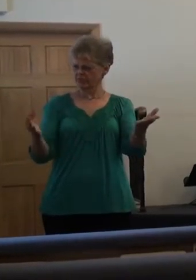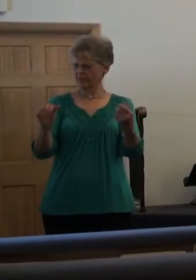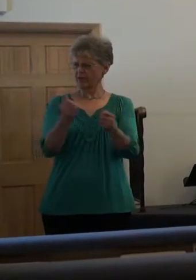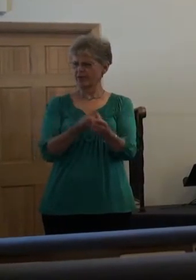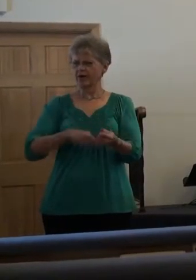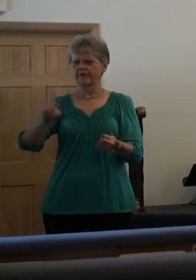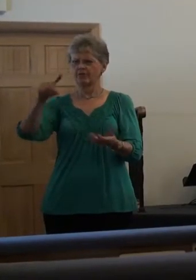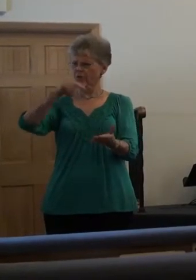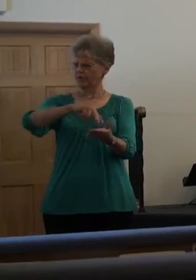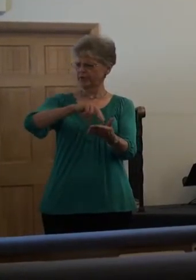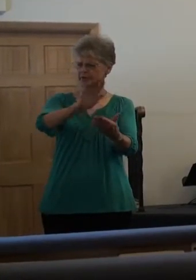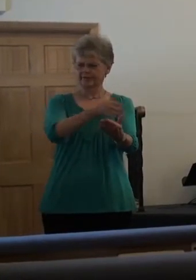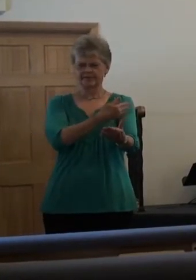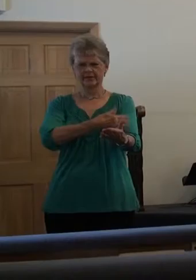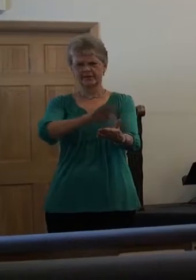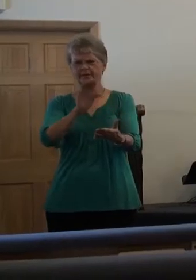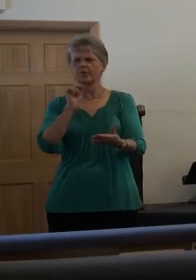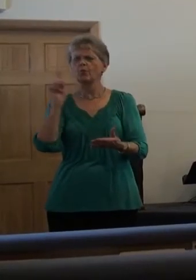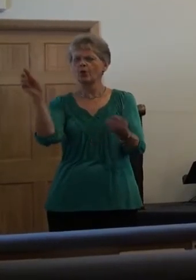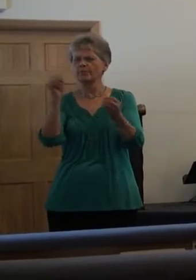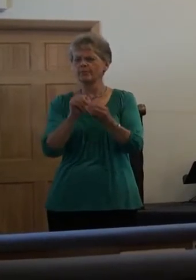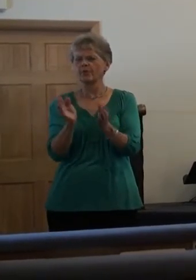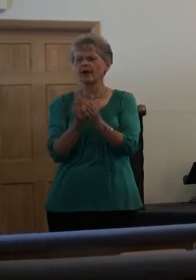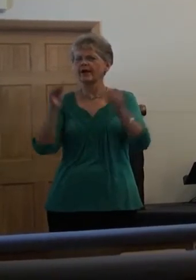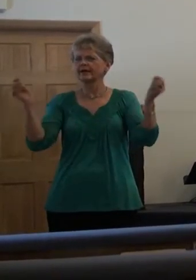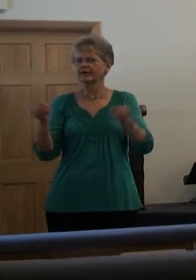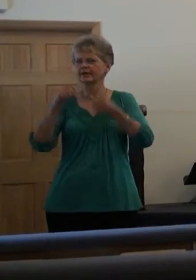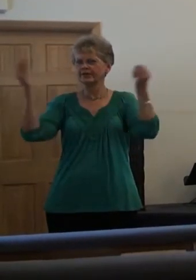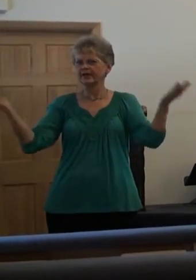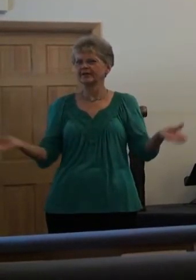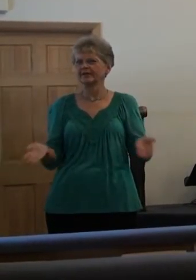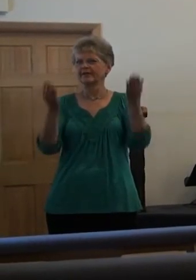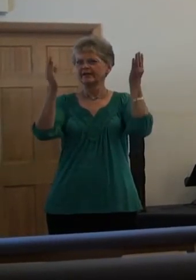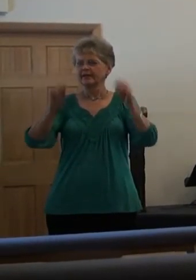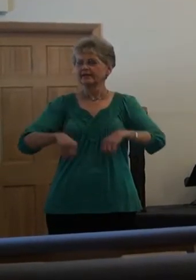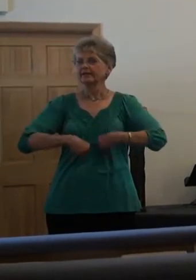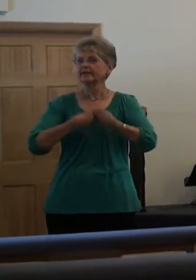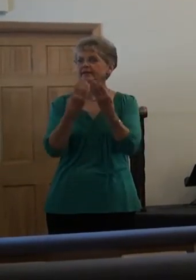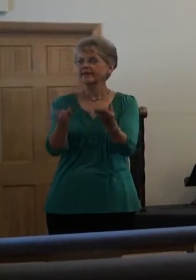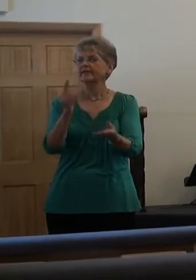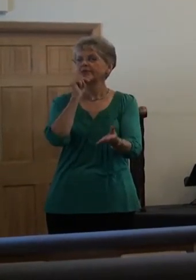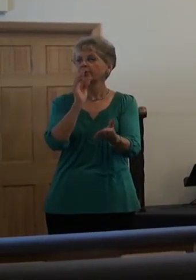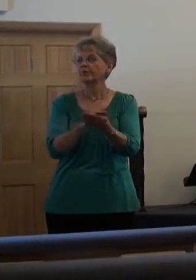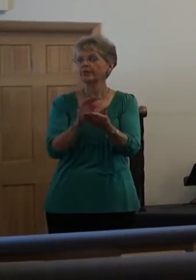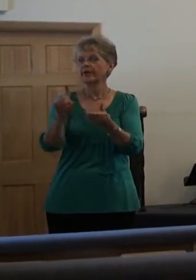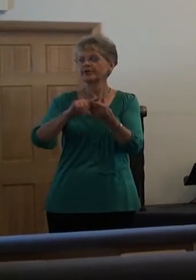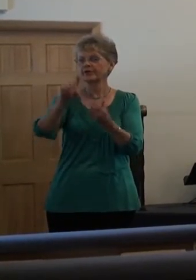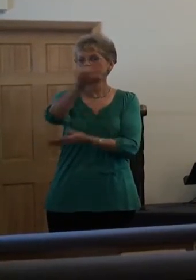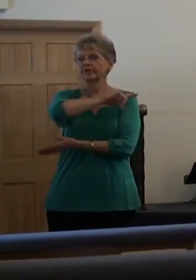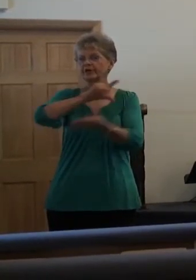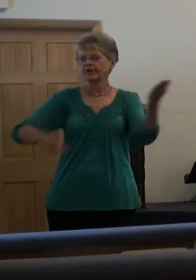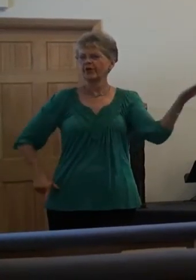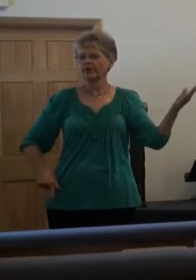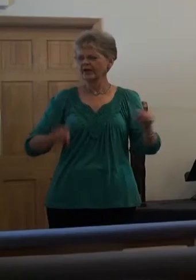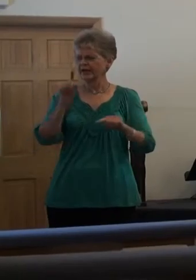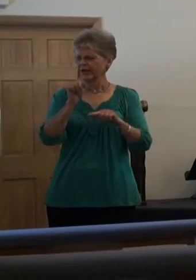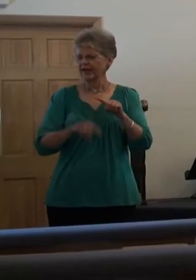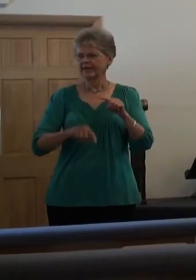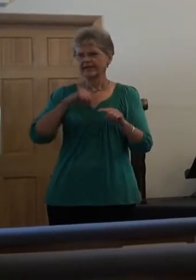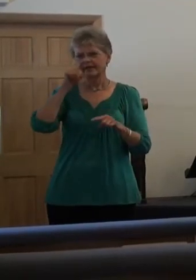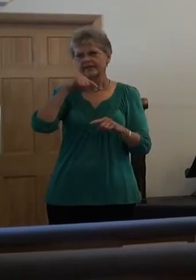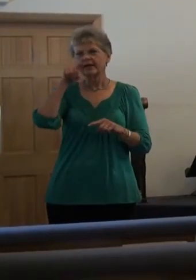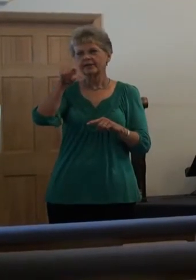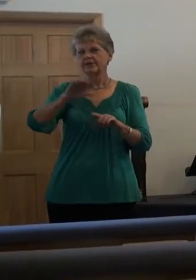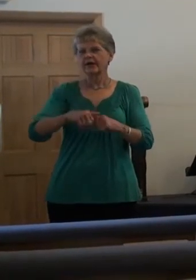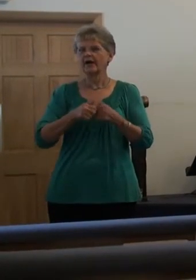stand up and sing one more Hallelujah give your praise to the Lord I can never tell you just how much I hear that it's gone Did